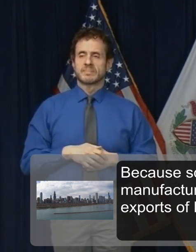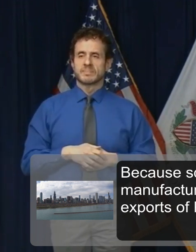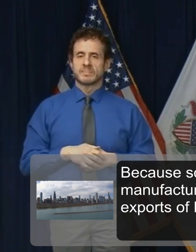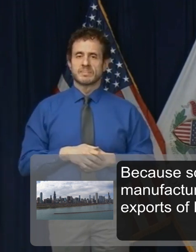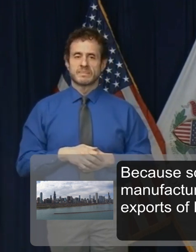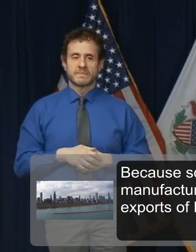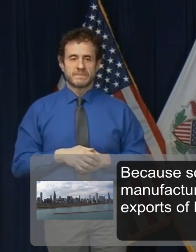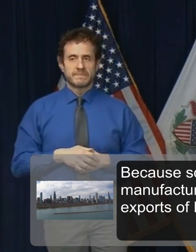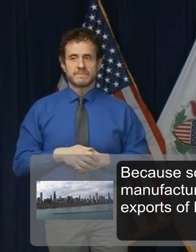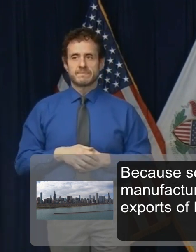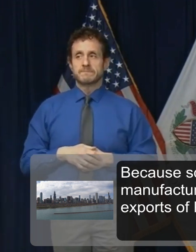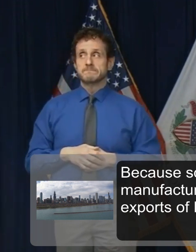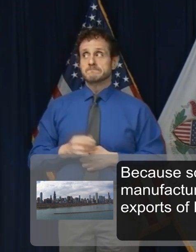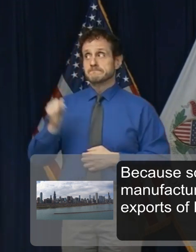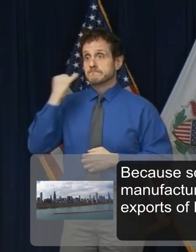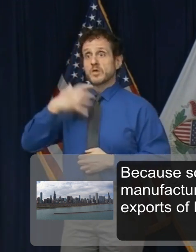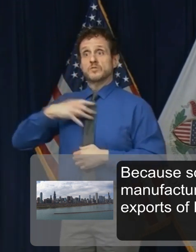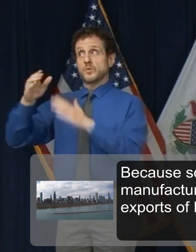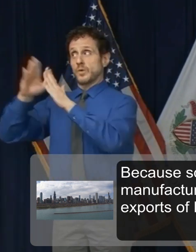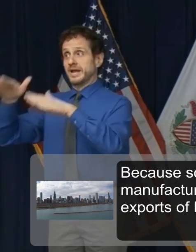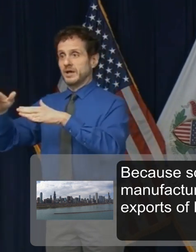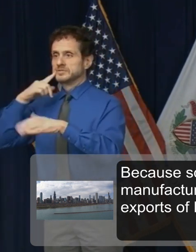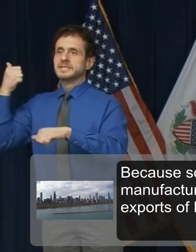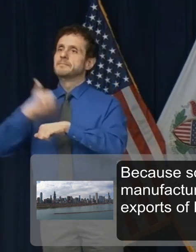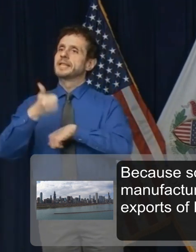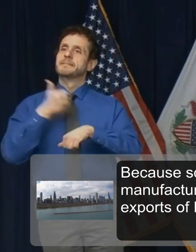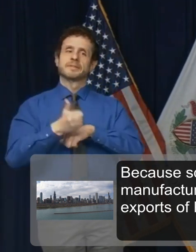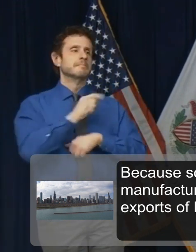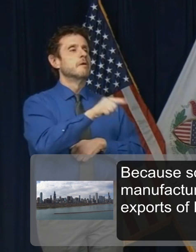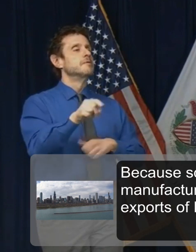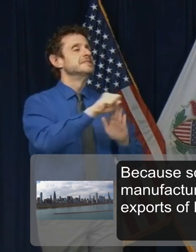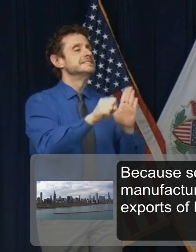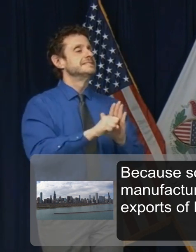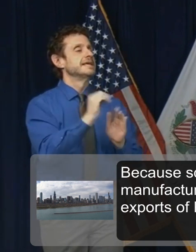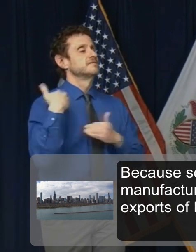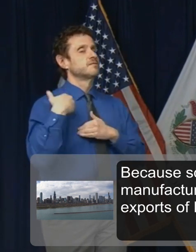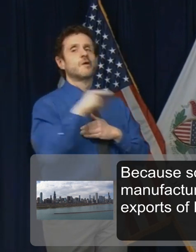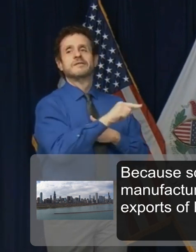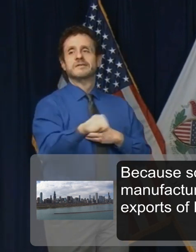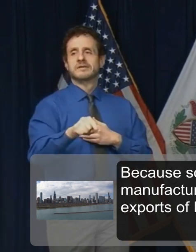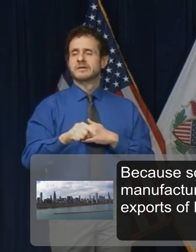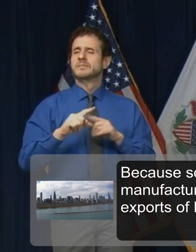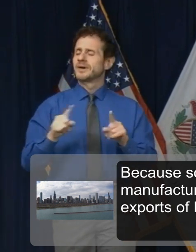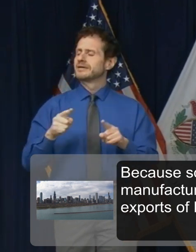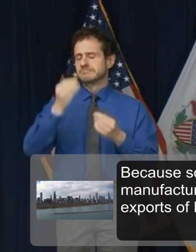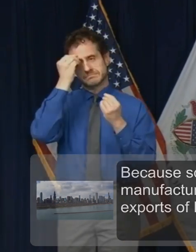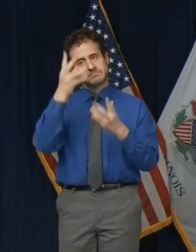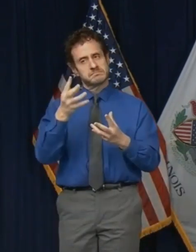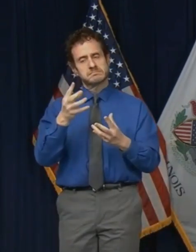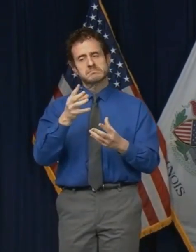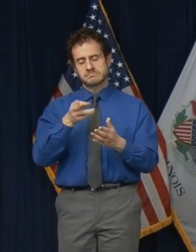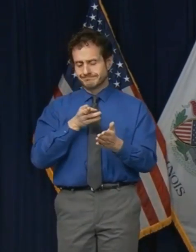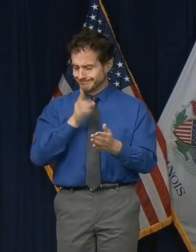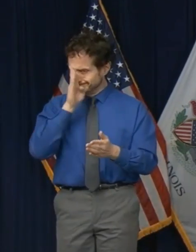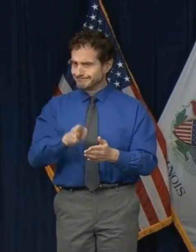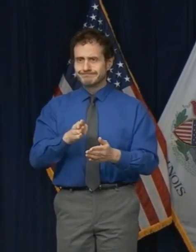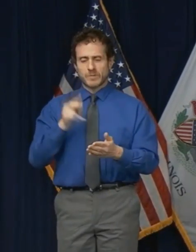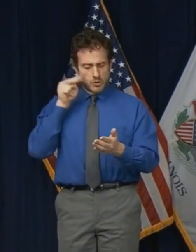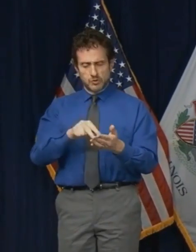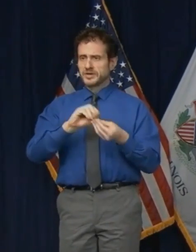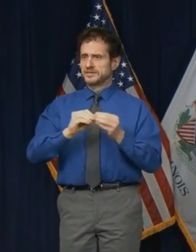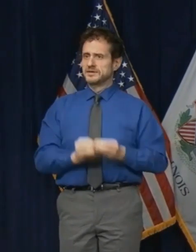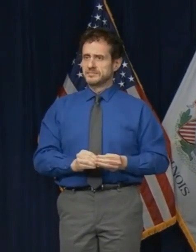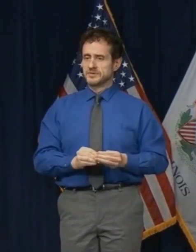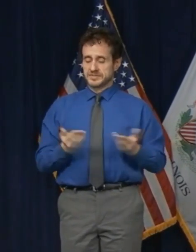shifting coming out of the White House, all I have to say is look at the numbers. Here in Illinois, I'm doing